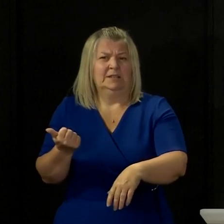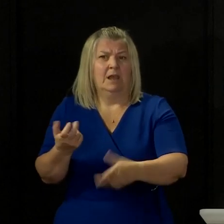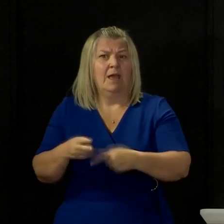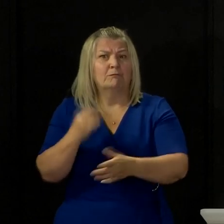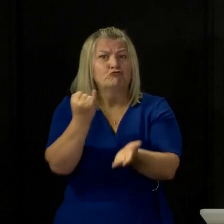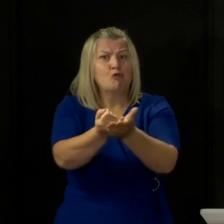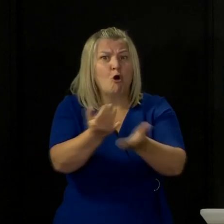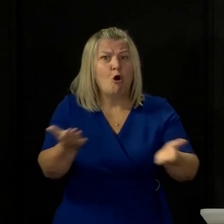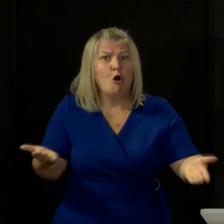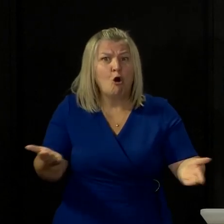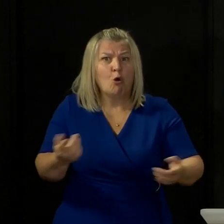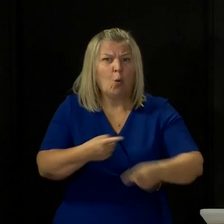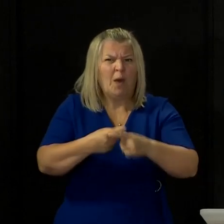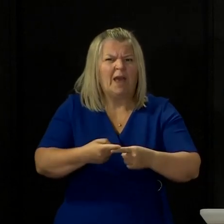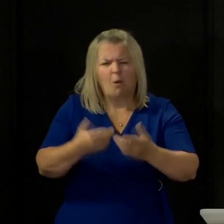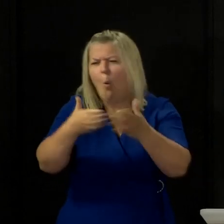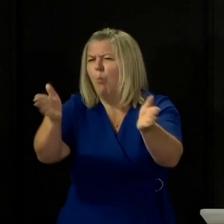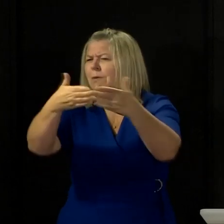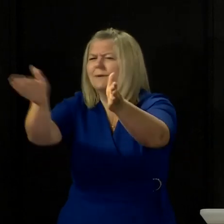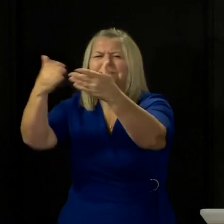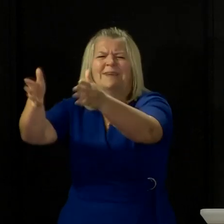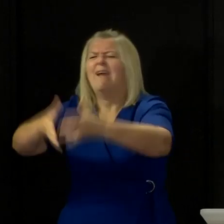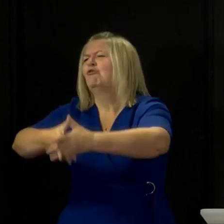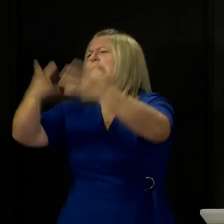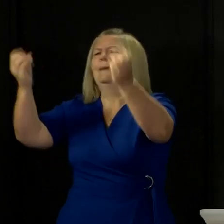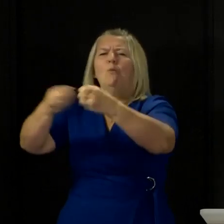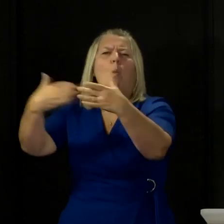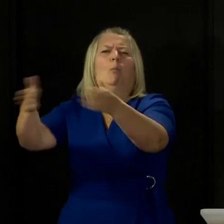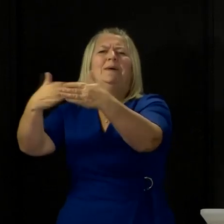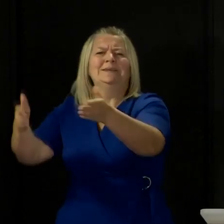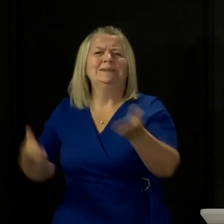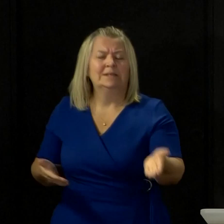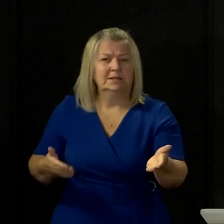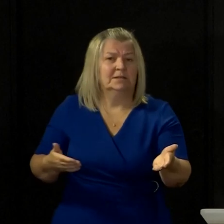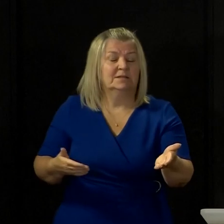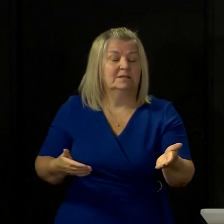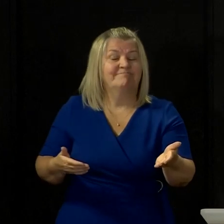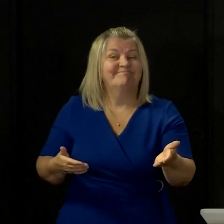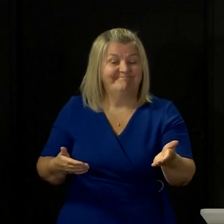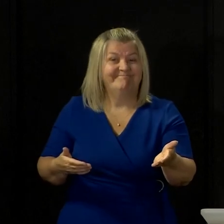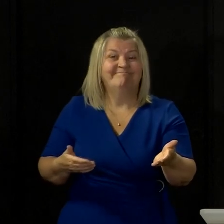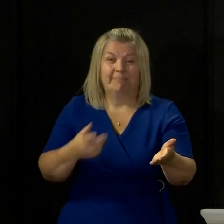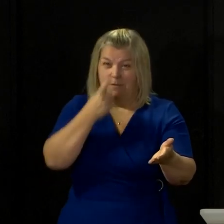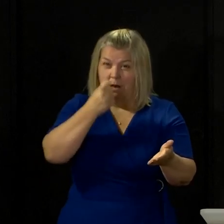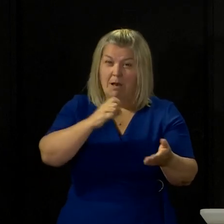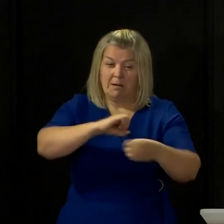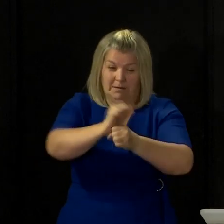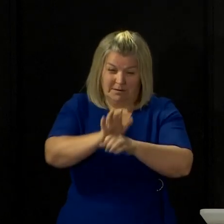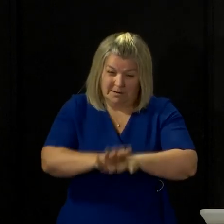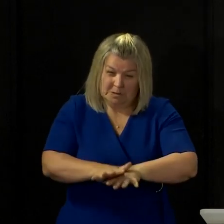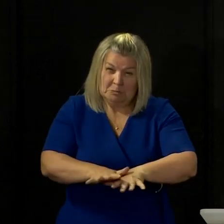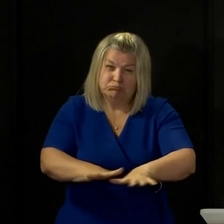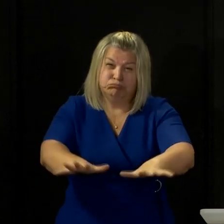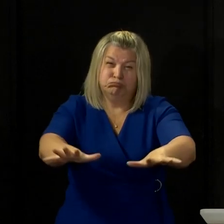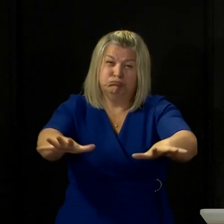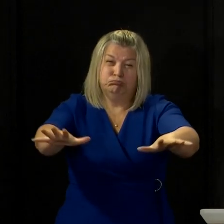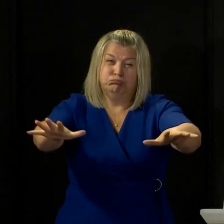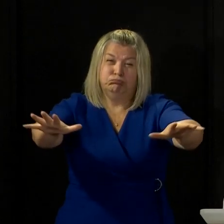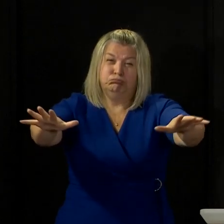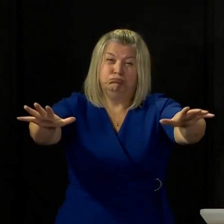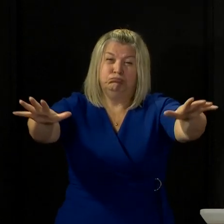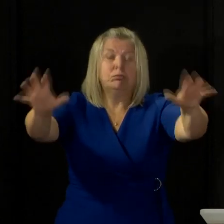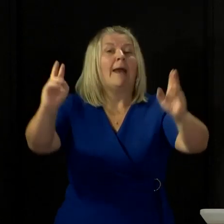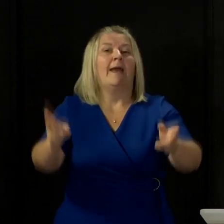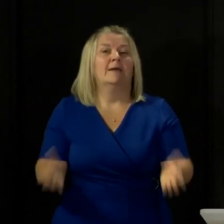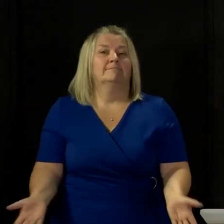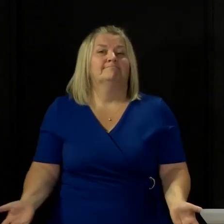and if we go more quickly than we should, then we risk setting things back. It's a careful balance. But right now we